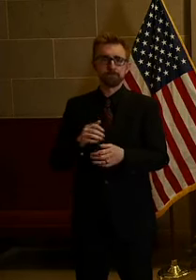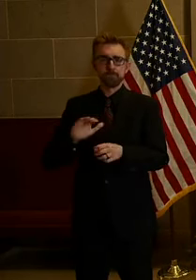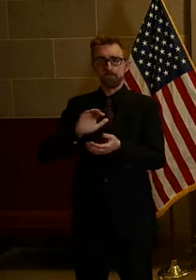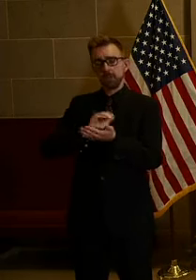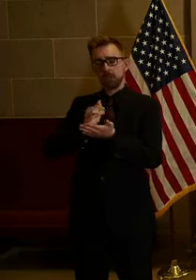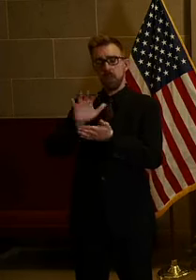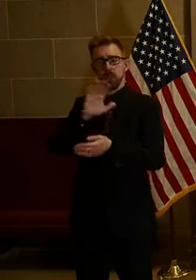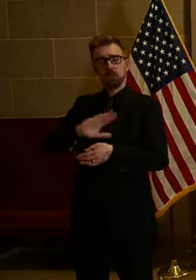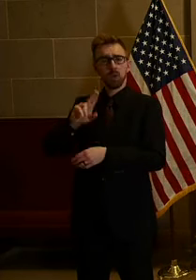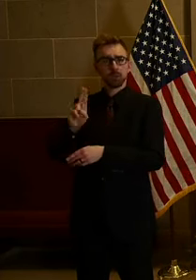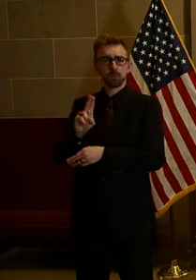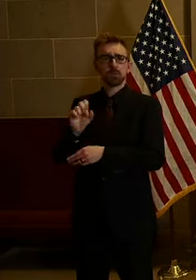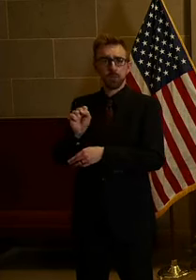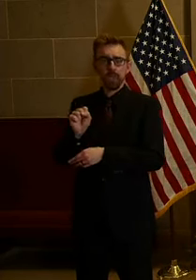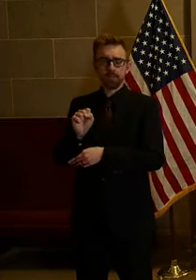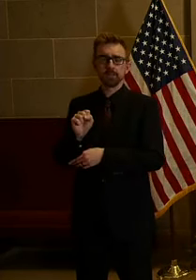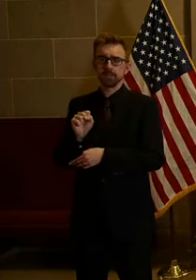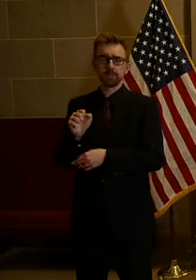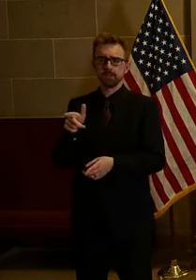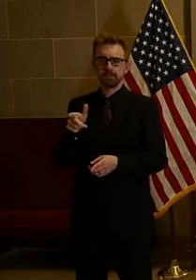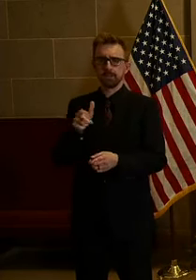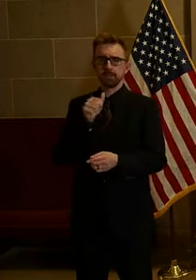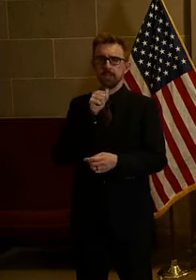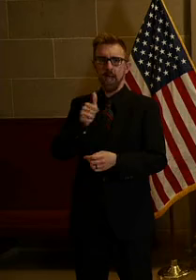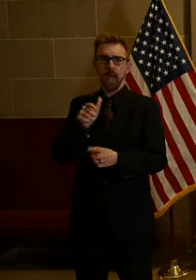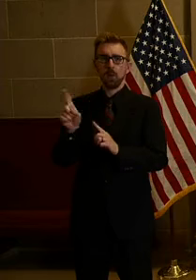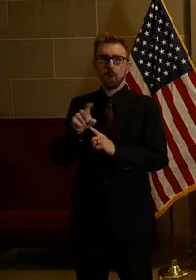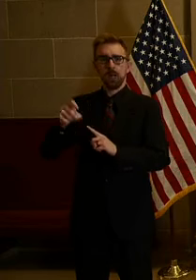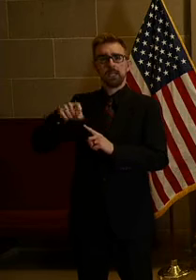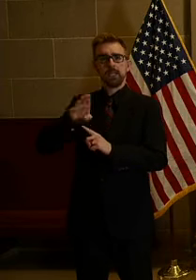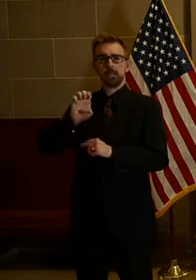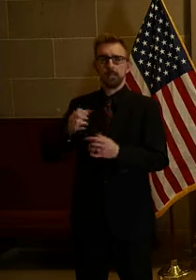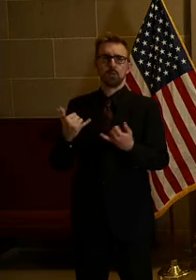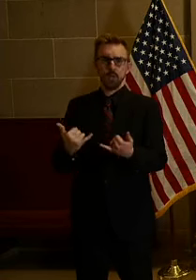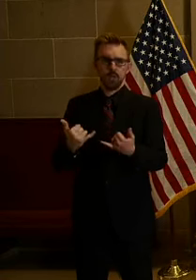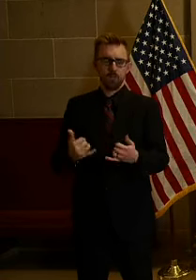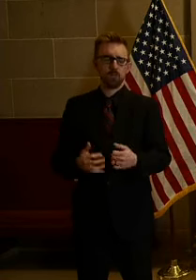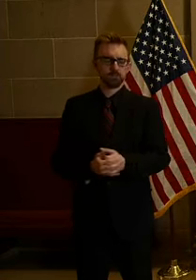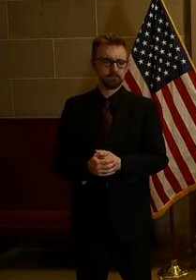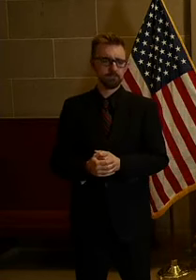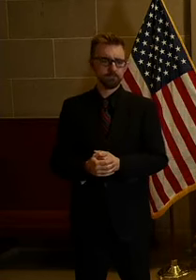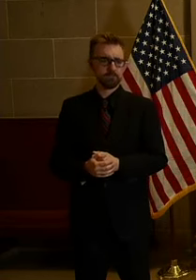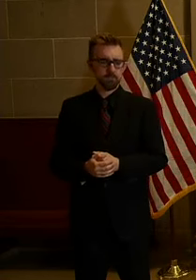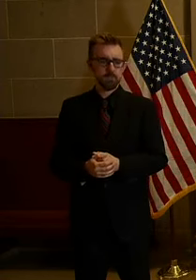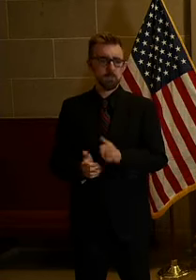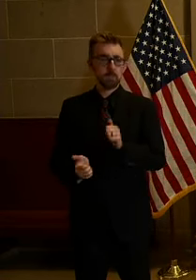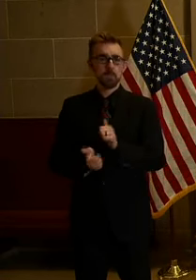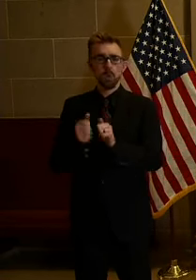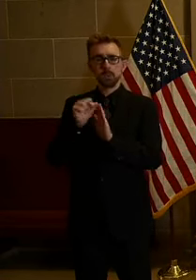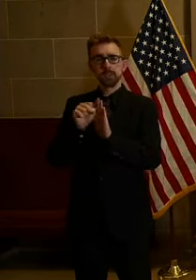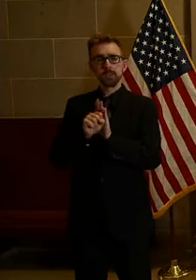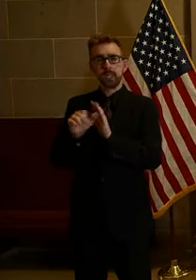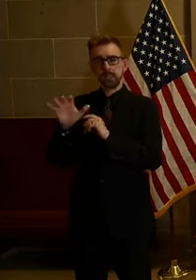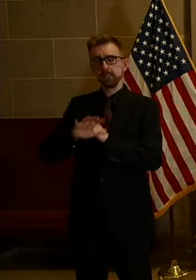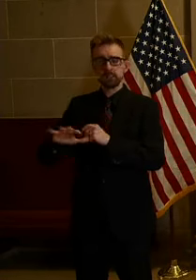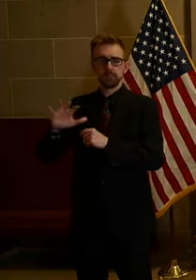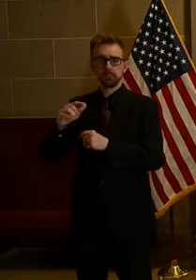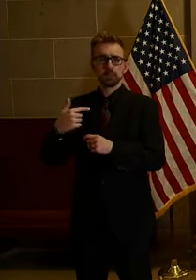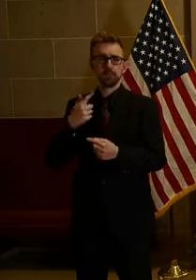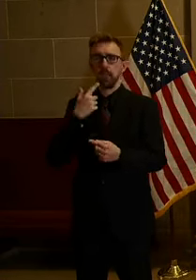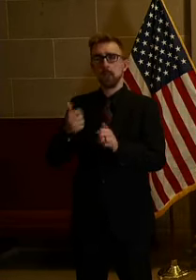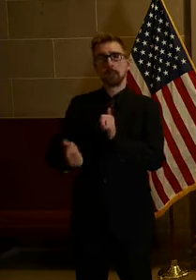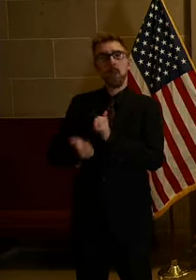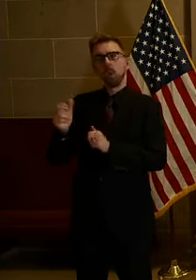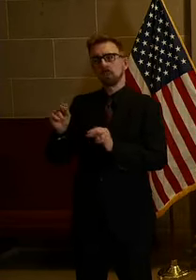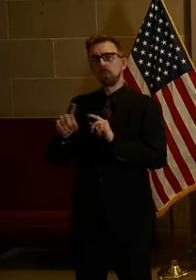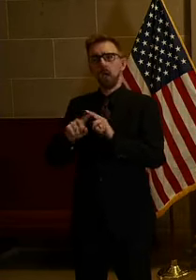United States is is not where it needs to be at this point. You have majority states out there. lot of states out there won't say the majority,